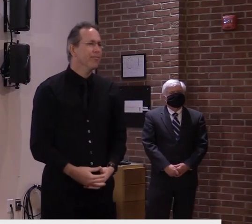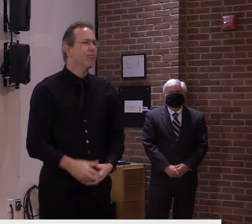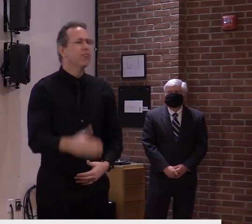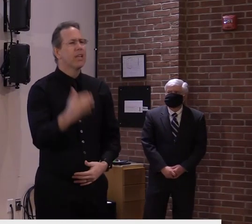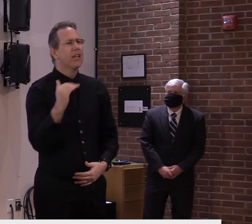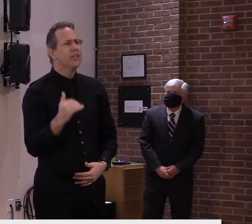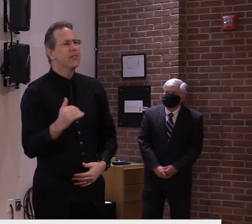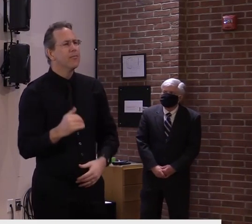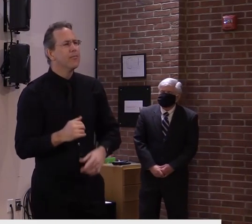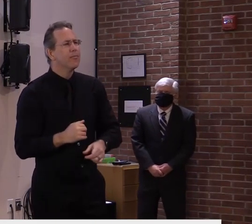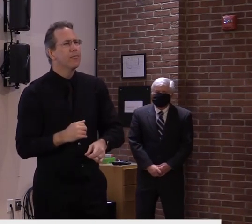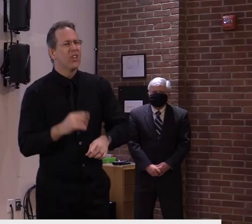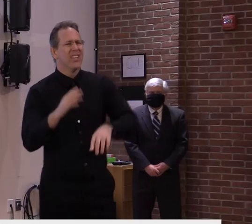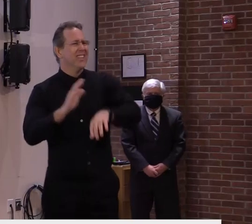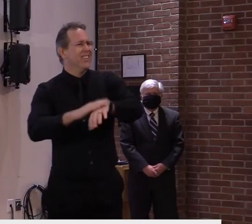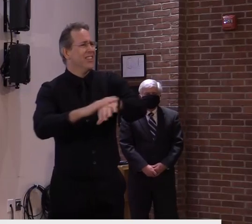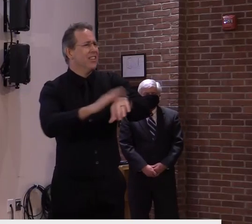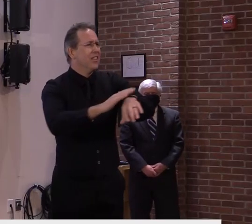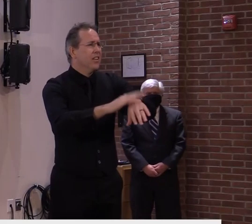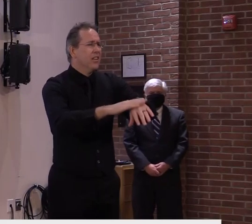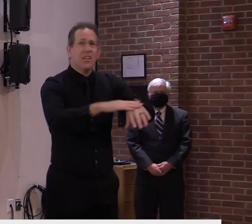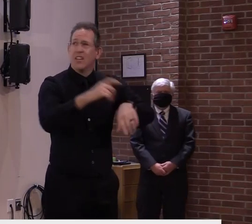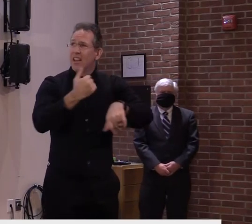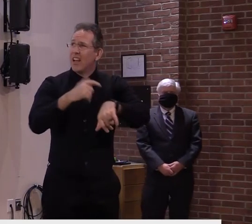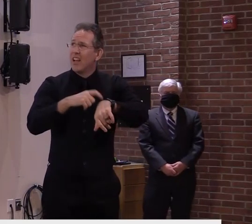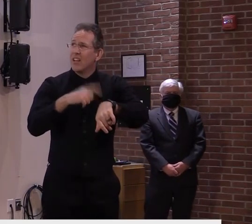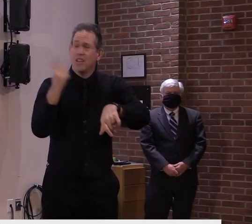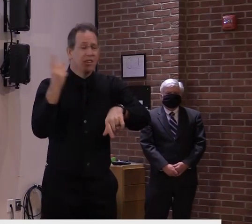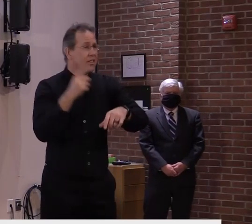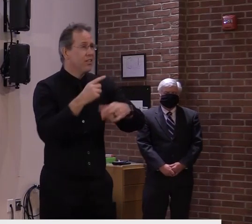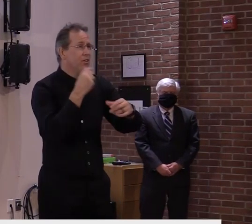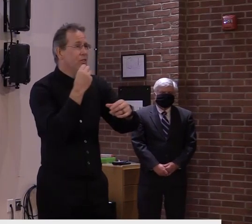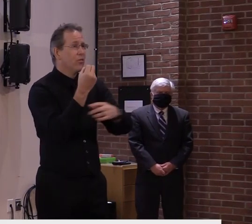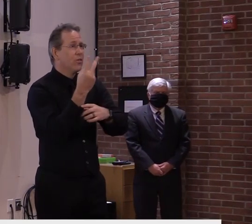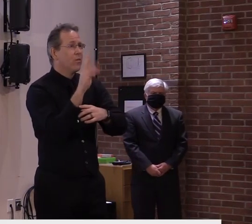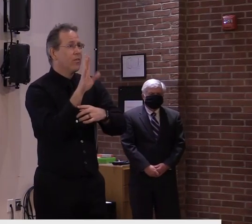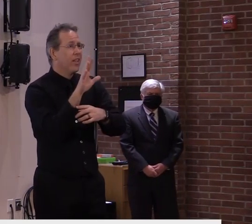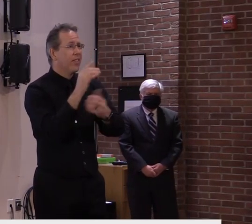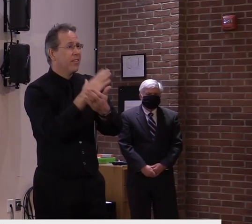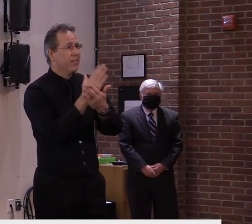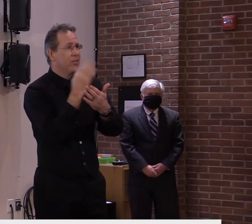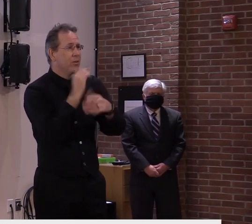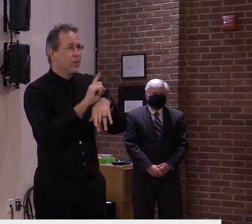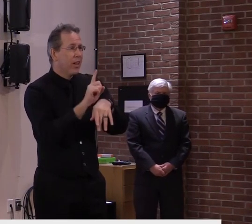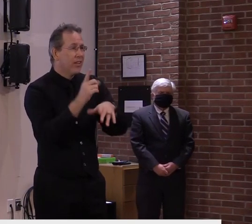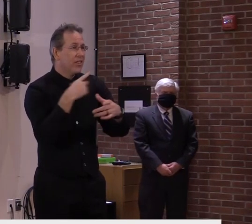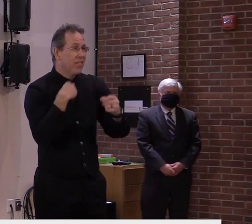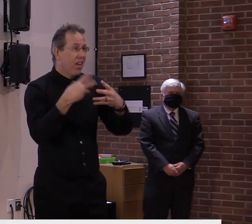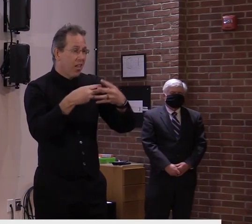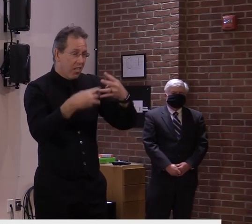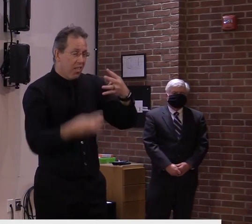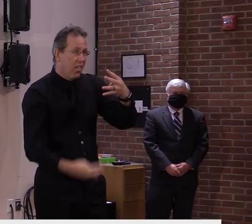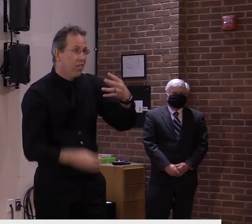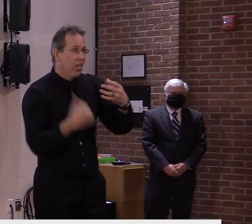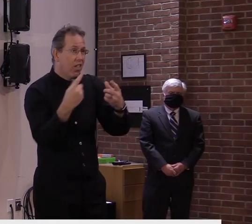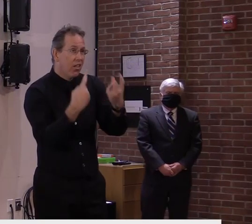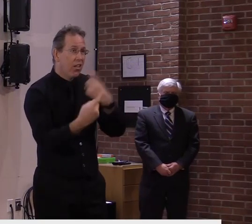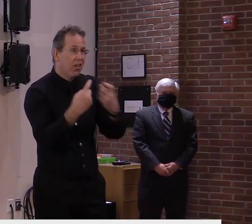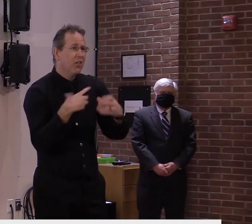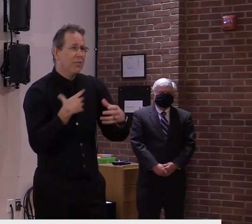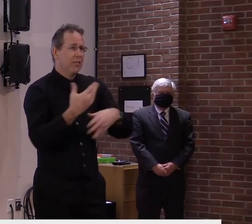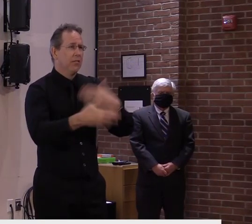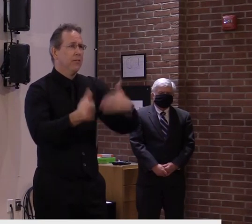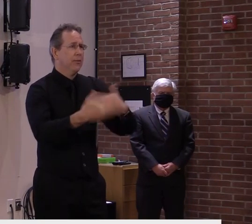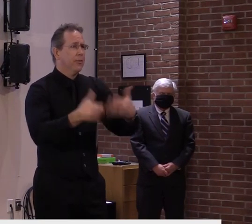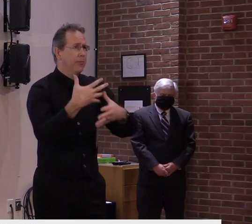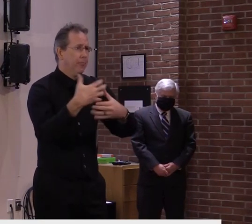time test. We're closing in on 1250, and we still have 10 reporters in the queue. Greg,